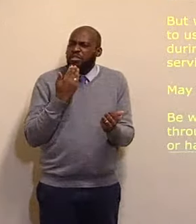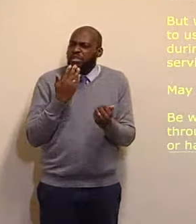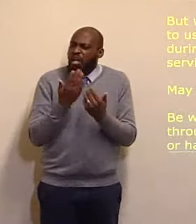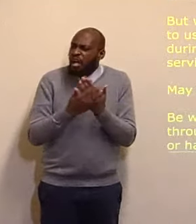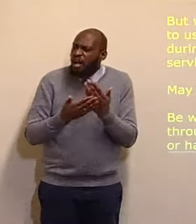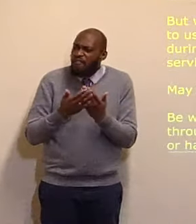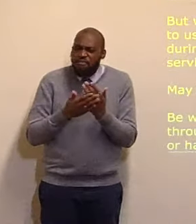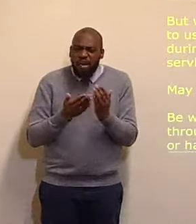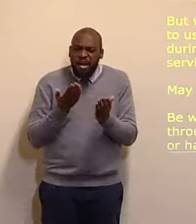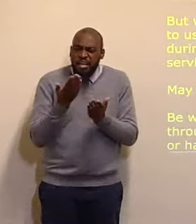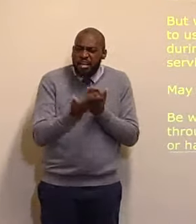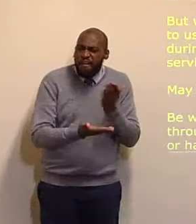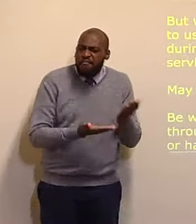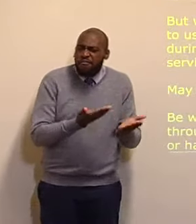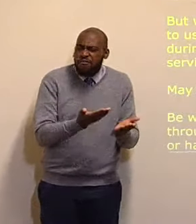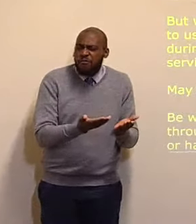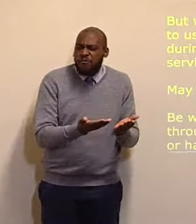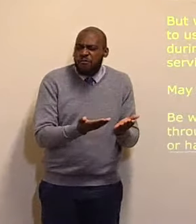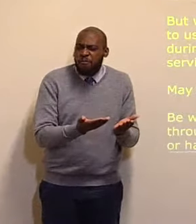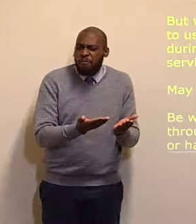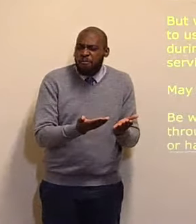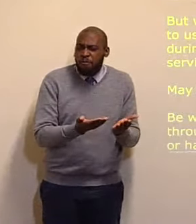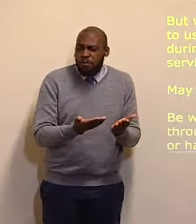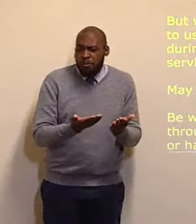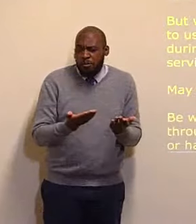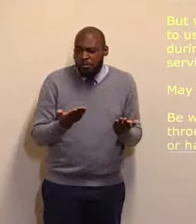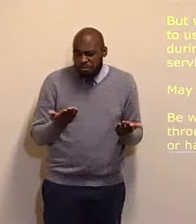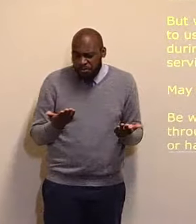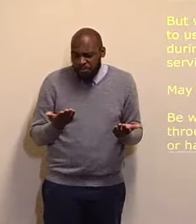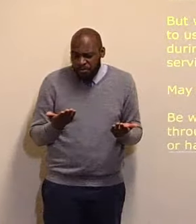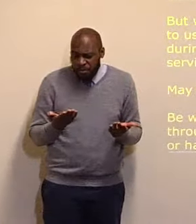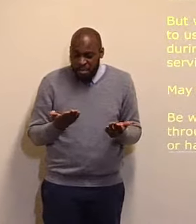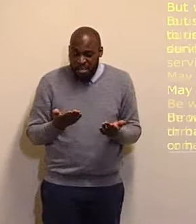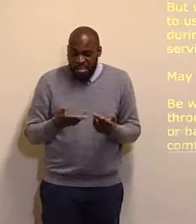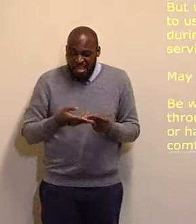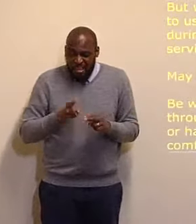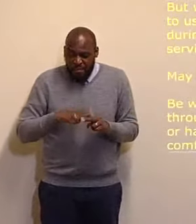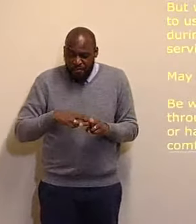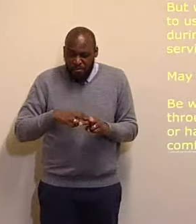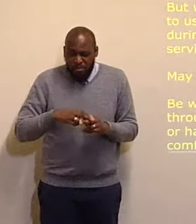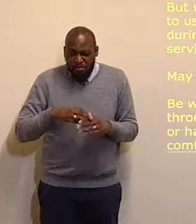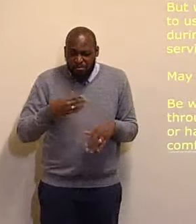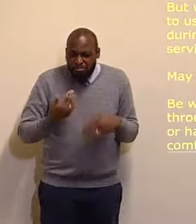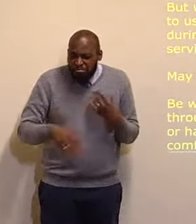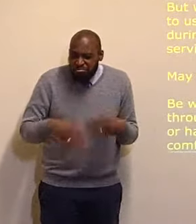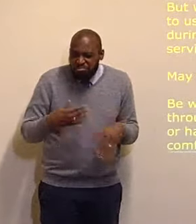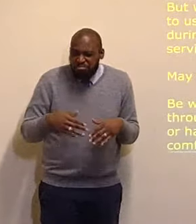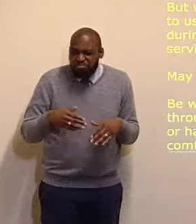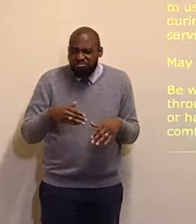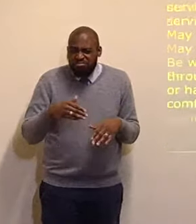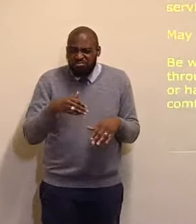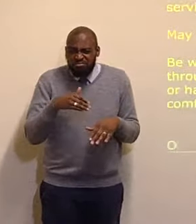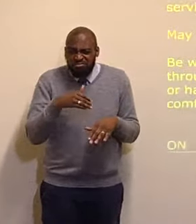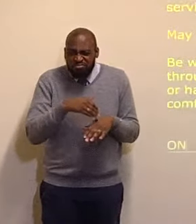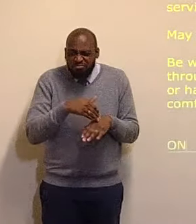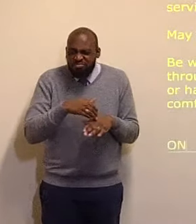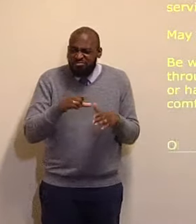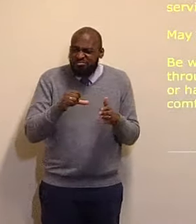where, where could we find, the balm, for our hearts? It is only, in the Lord Jesus Christ, our Savior,